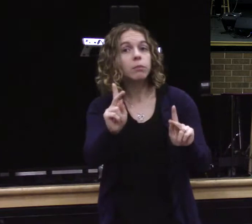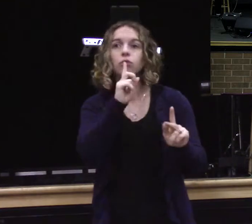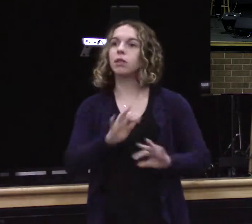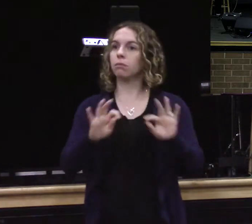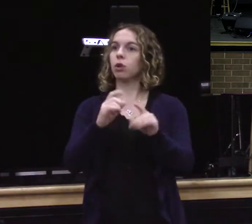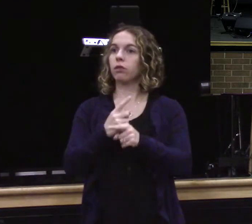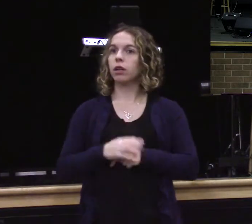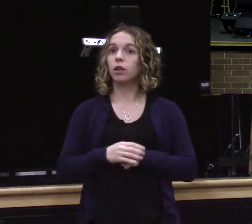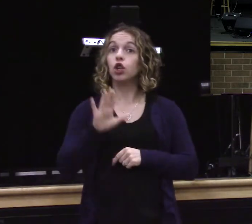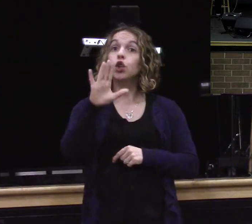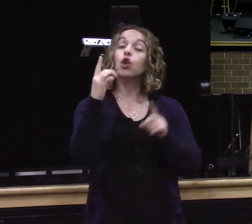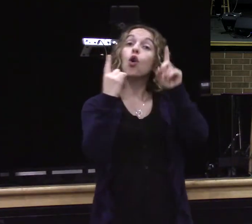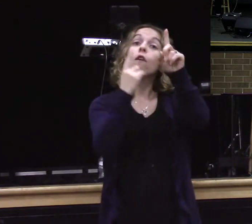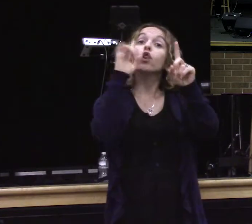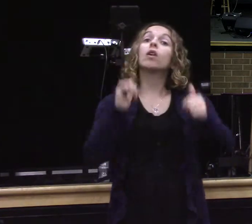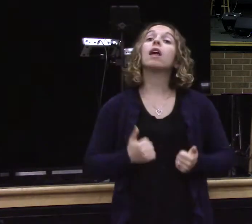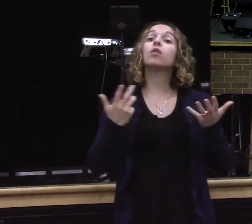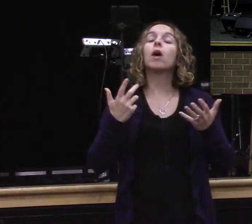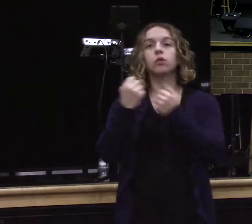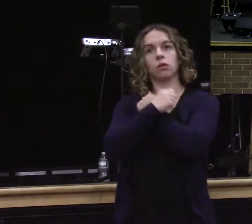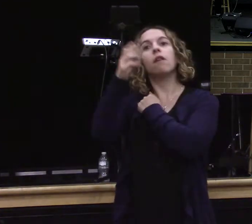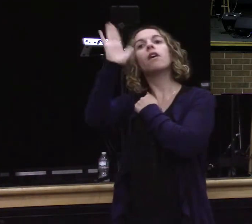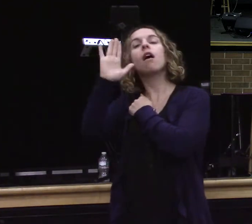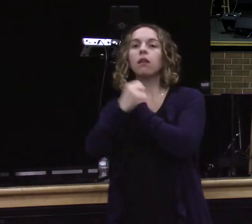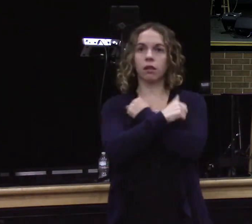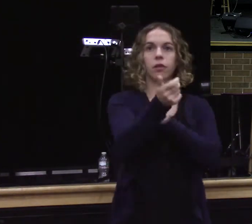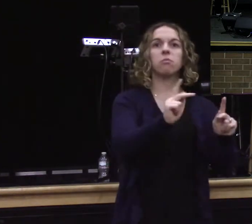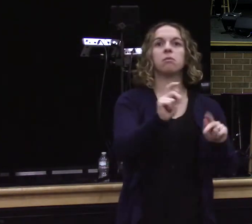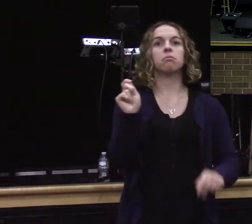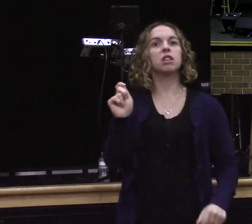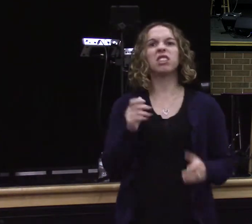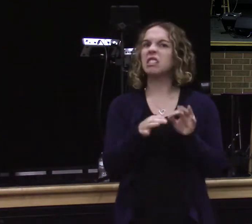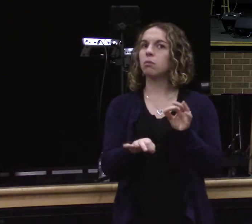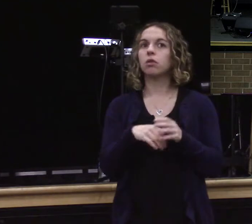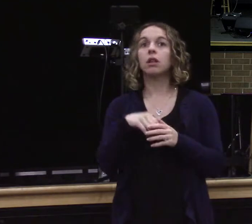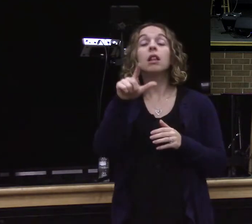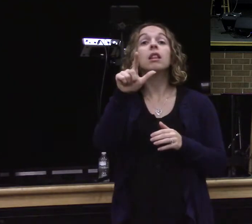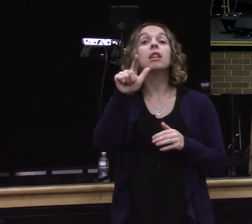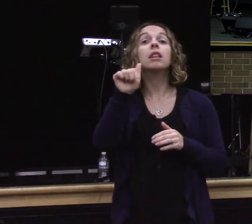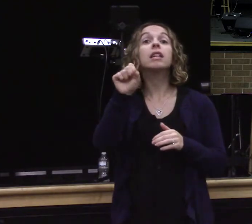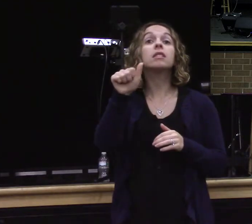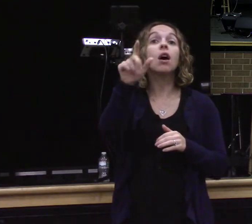You know what the goal of your life should be to love God and love others. Is Lisa okay?